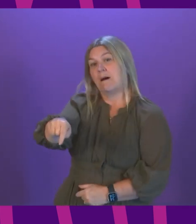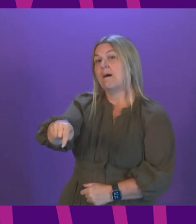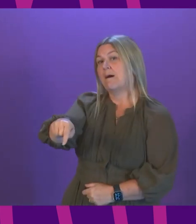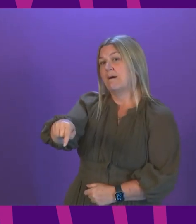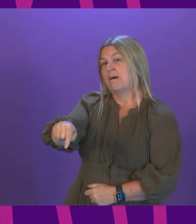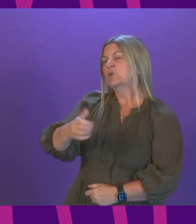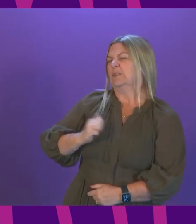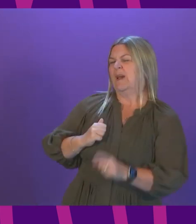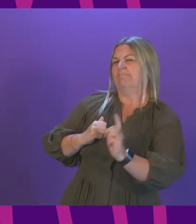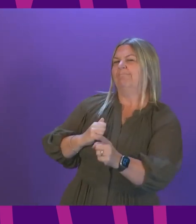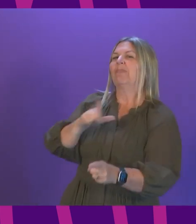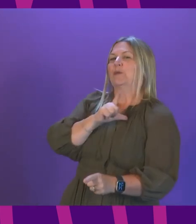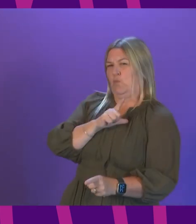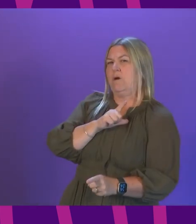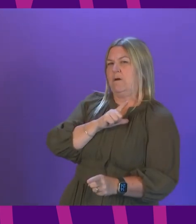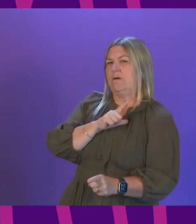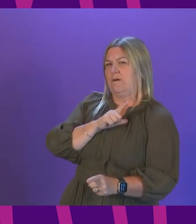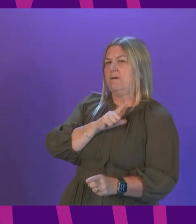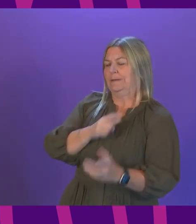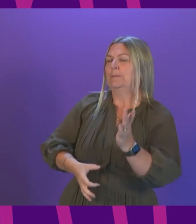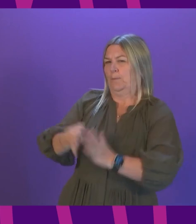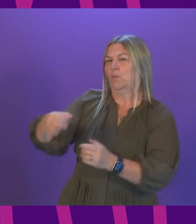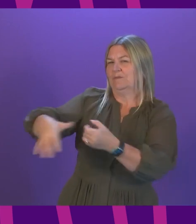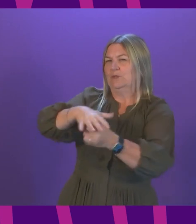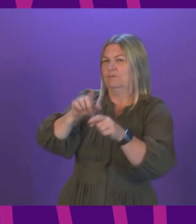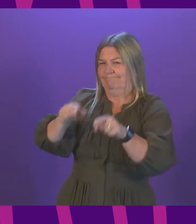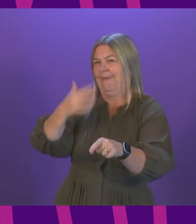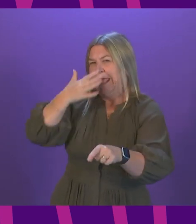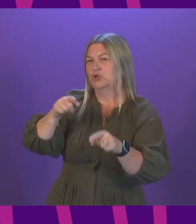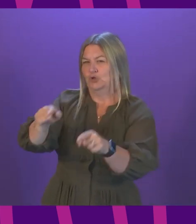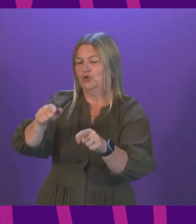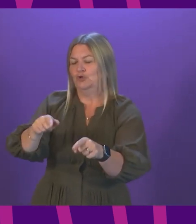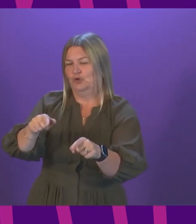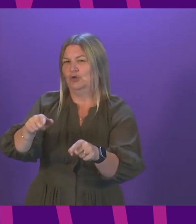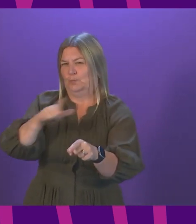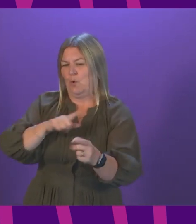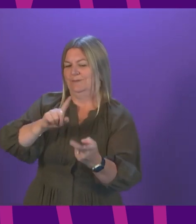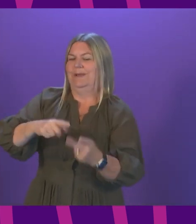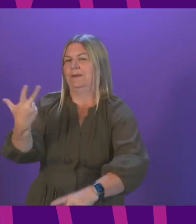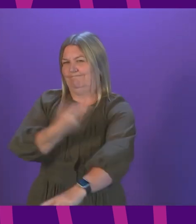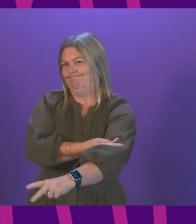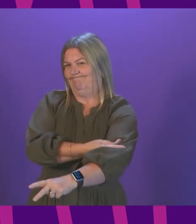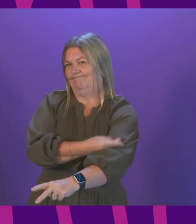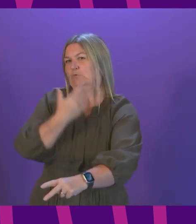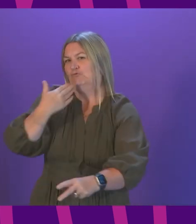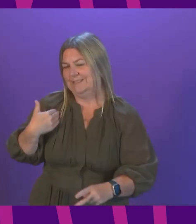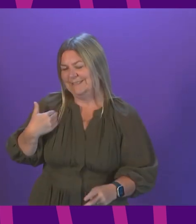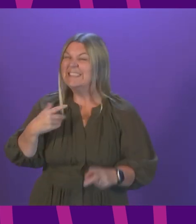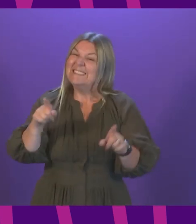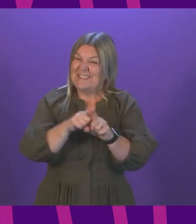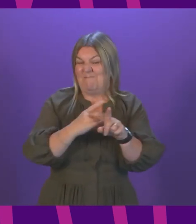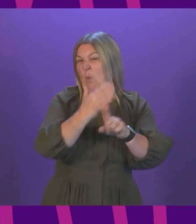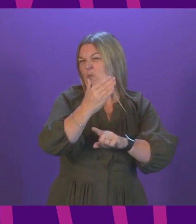that we are now seeing the positive impact of vaccination in that age group as we have seen it in older age groups